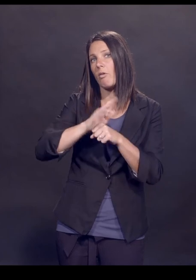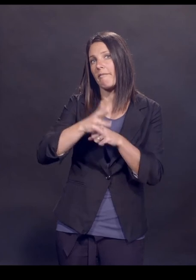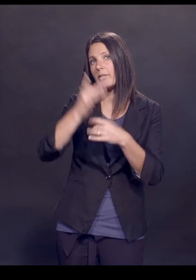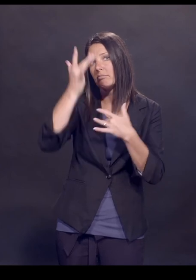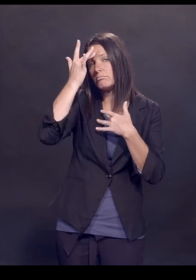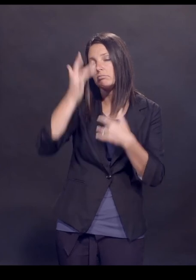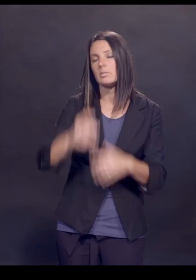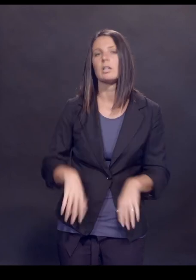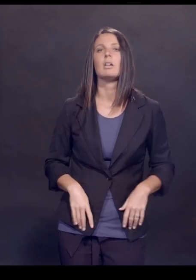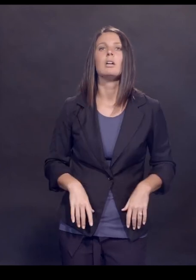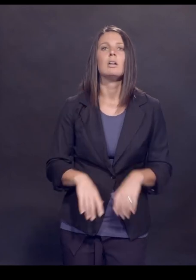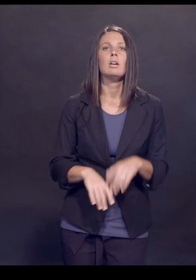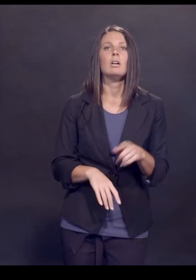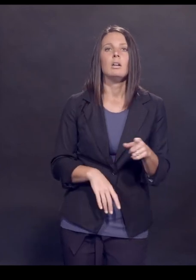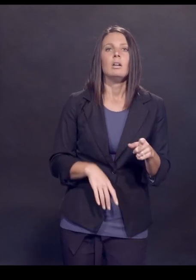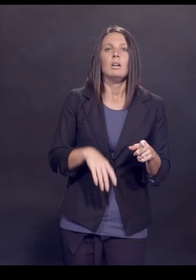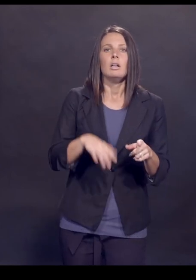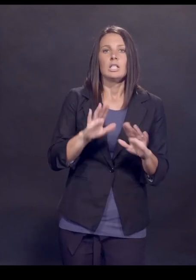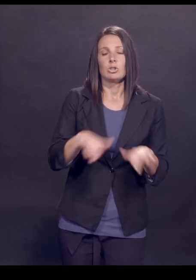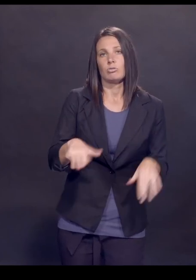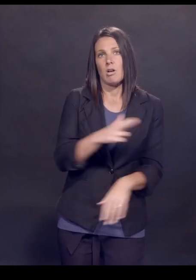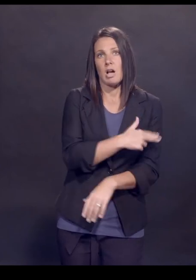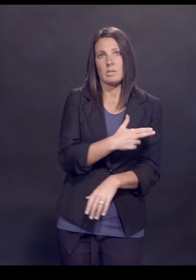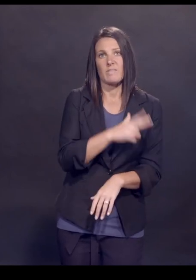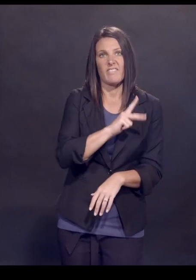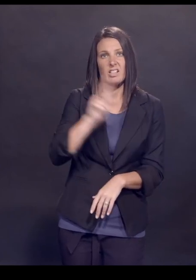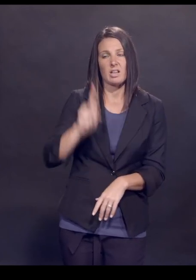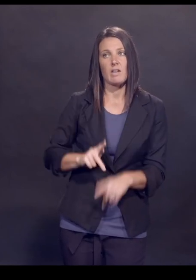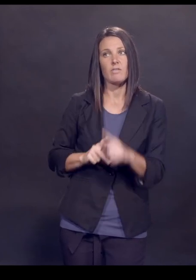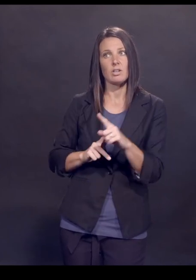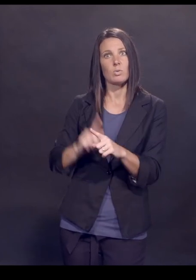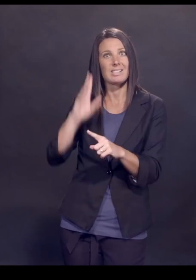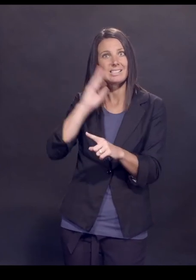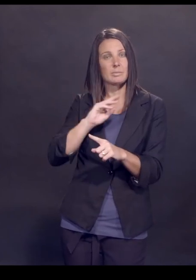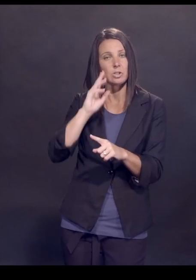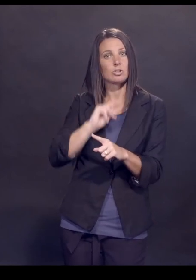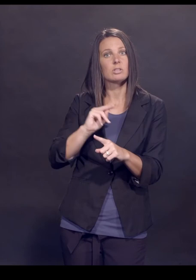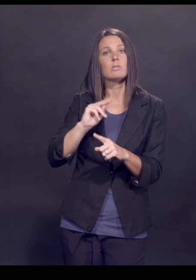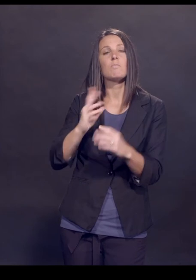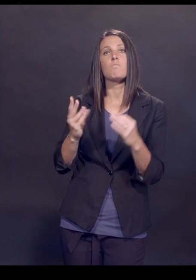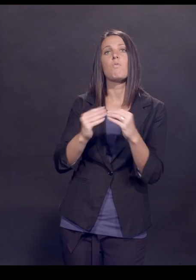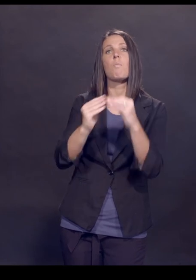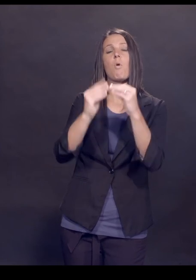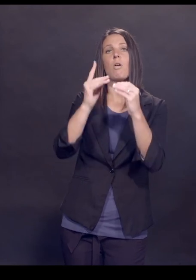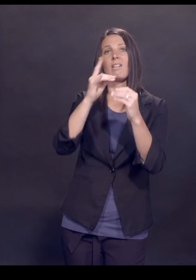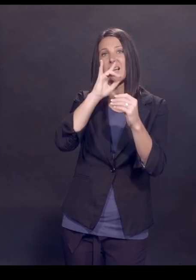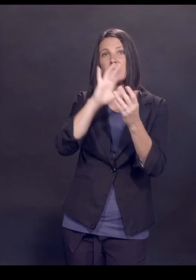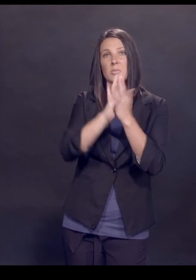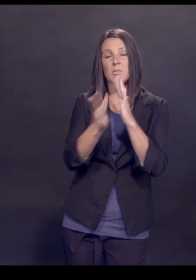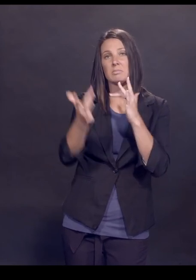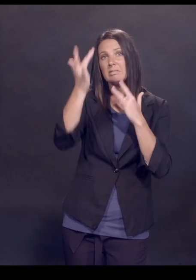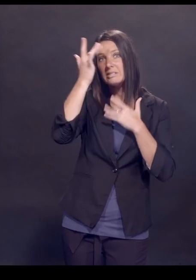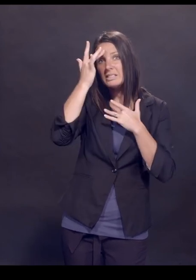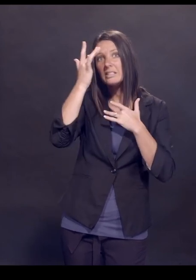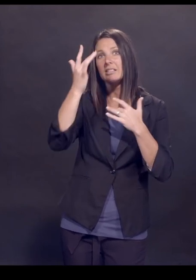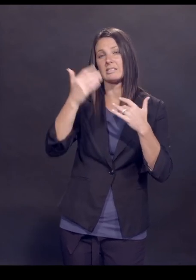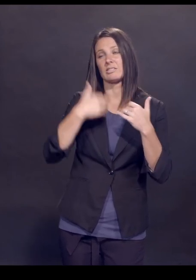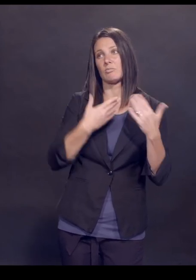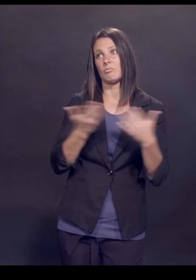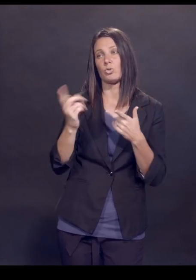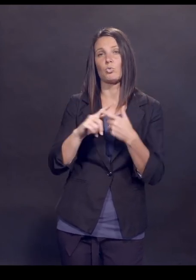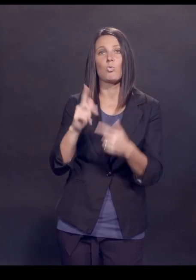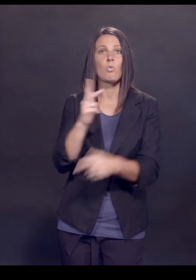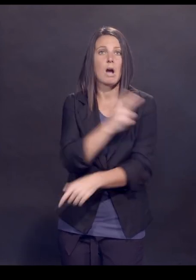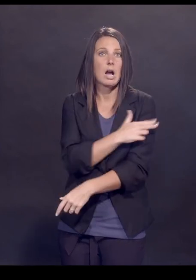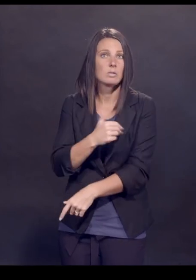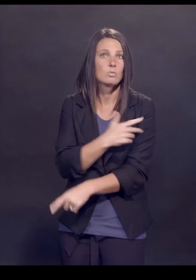Well, at Children's Hospital of Philadelphia, we are experiencing what is happening nationwide, which is we're seeing more and more kids getting, getting admitted. I mean, now